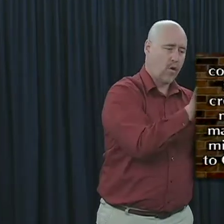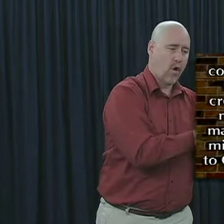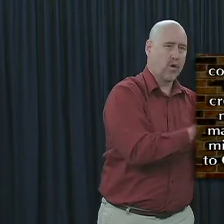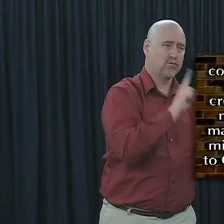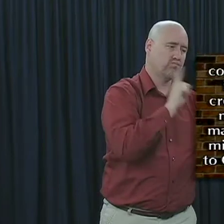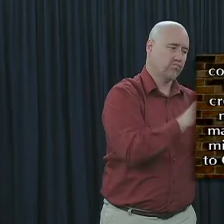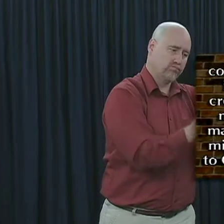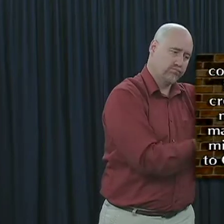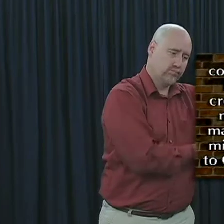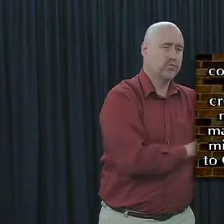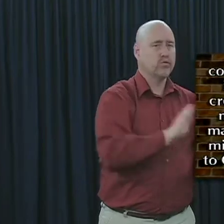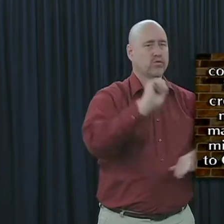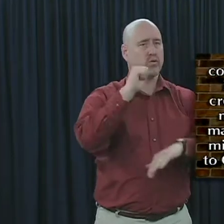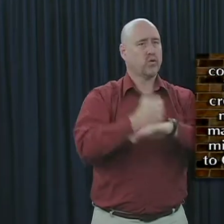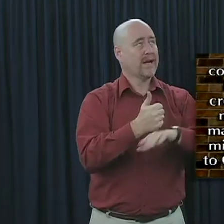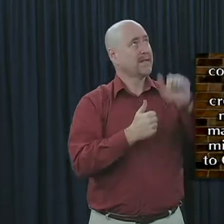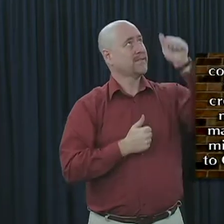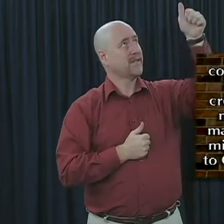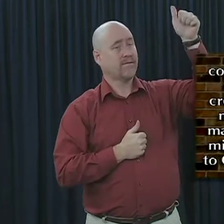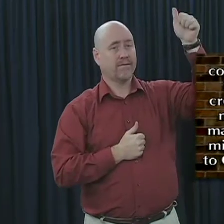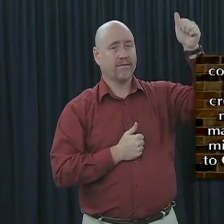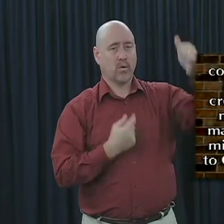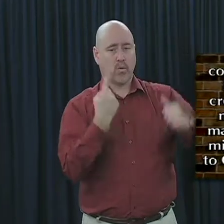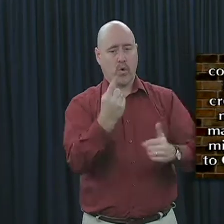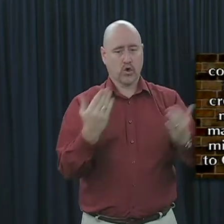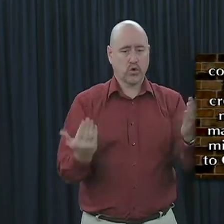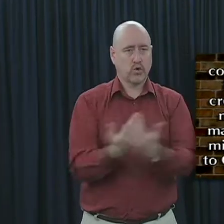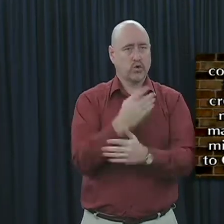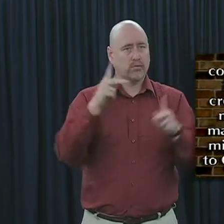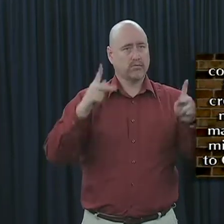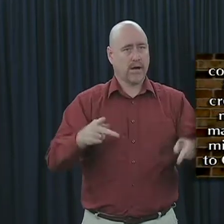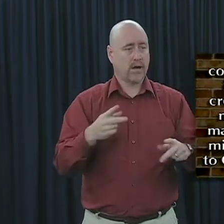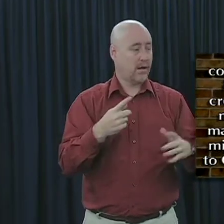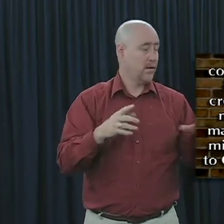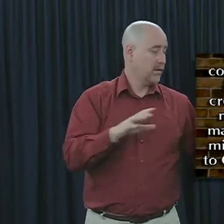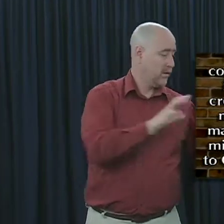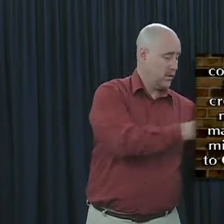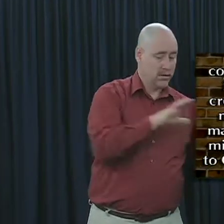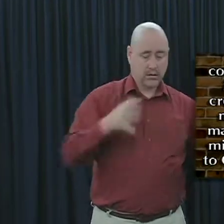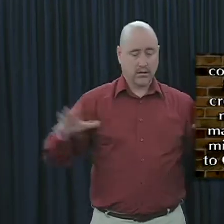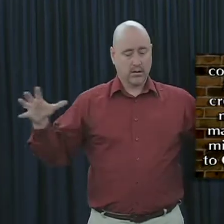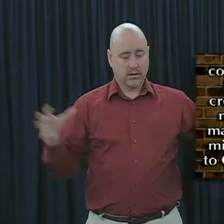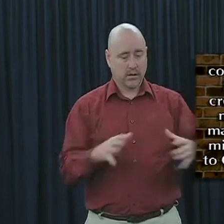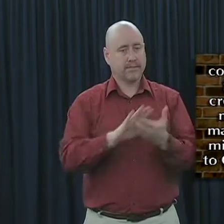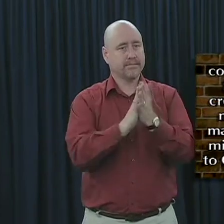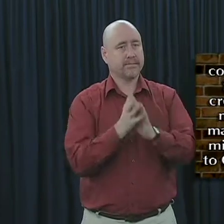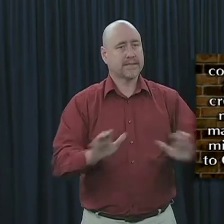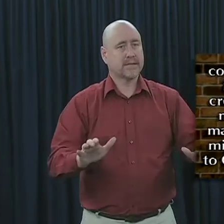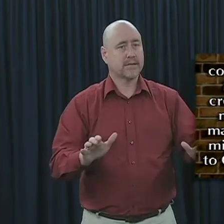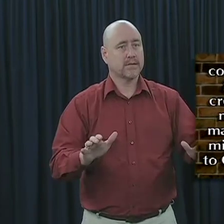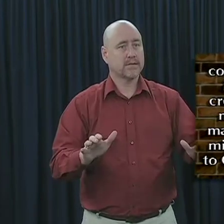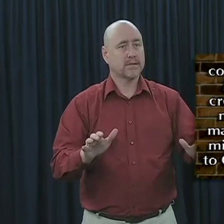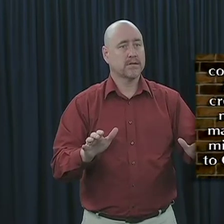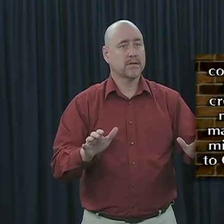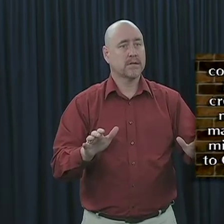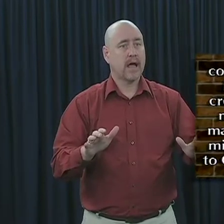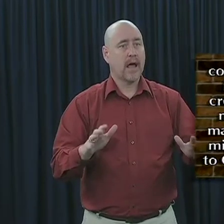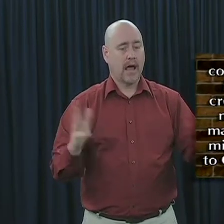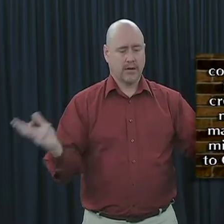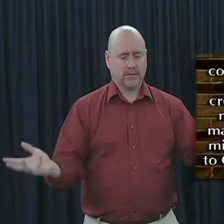so as to create in himself one new man from the two, thus making peace, and that he might reconcile them both